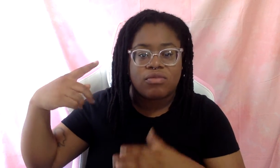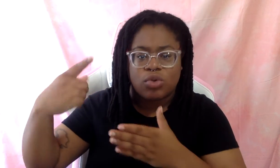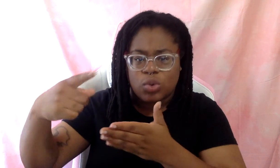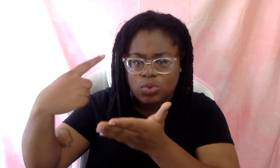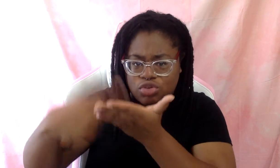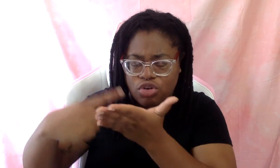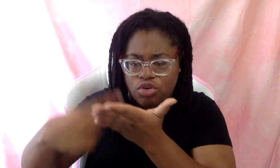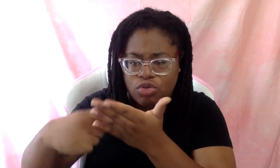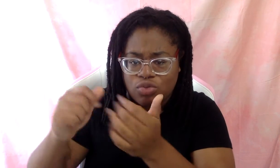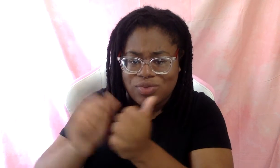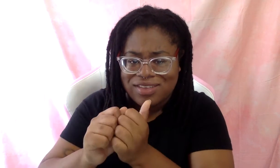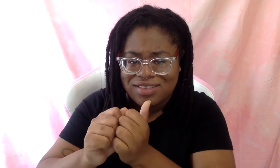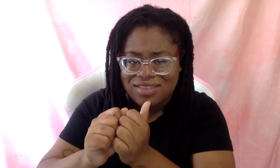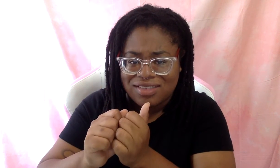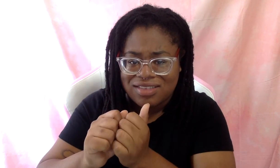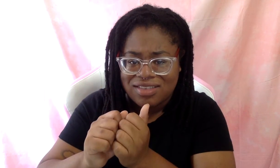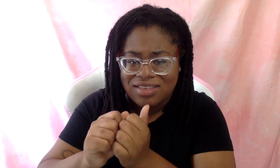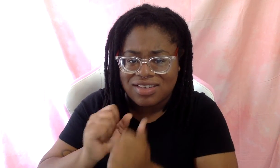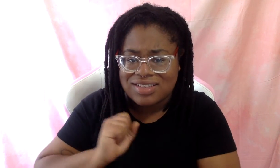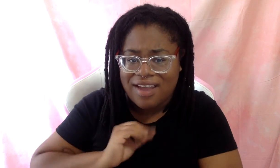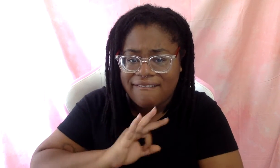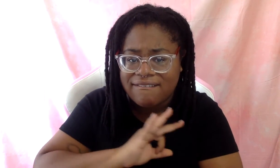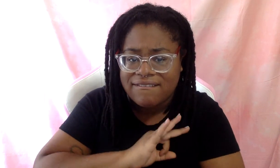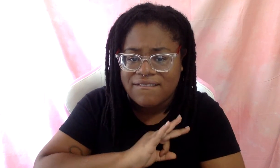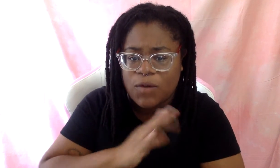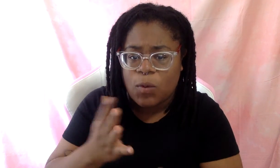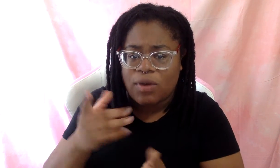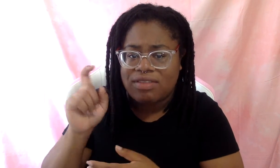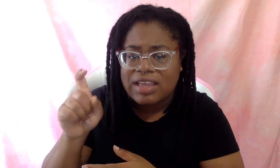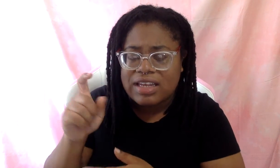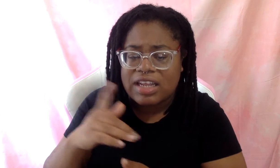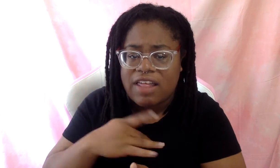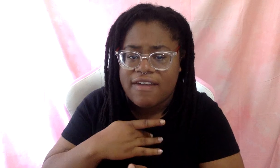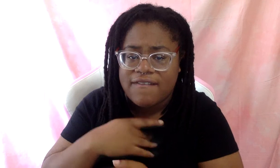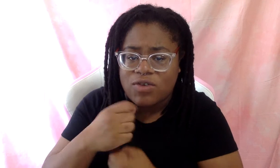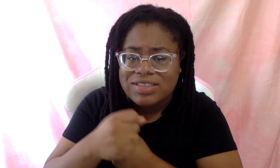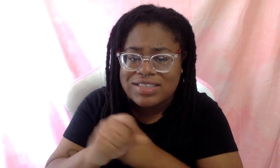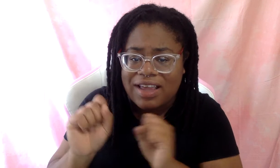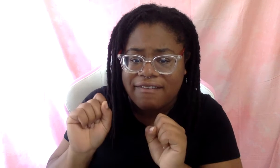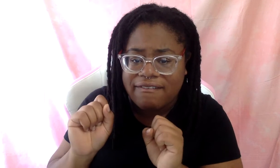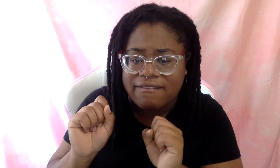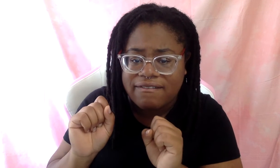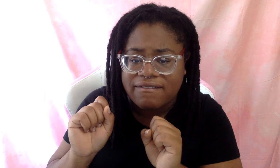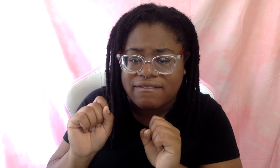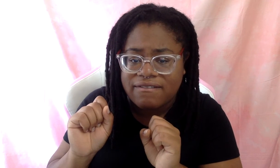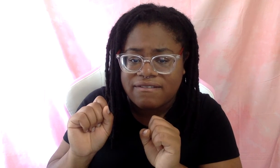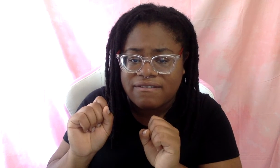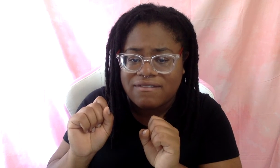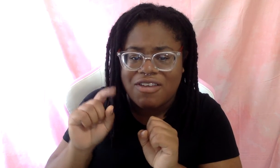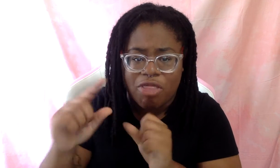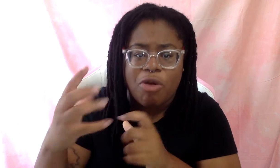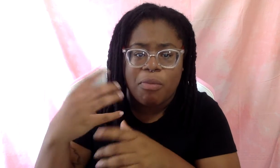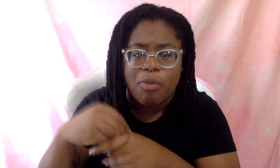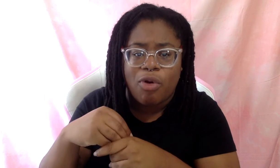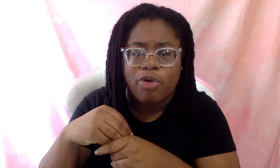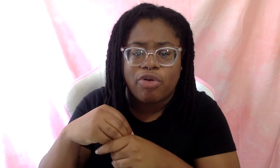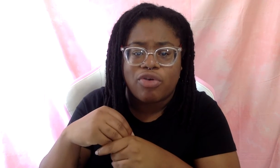about what they need, how they can feel safe? Um, is there a part of this, um,